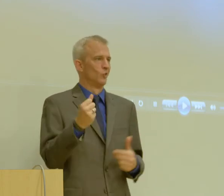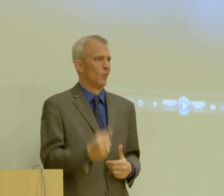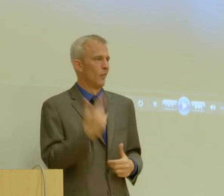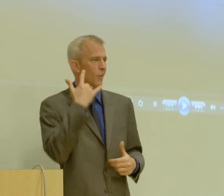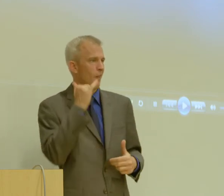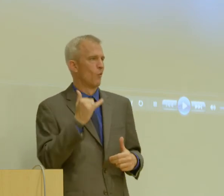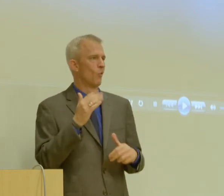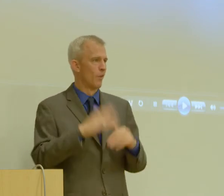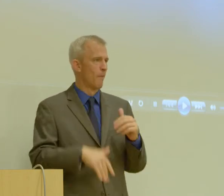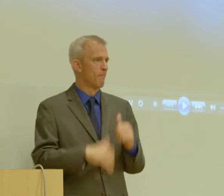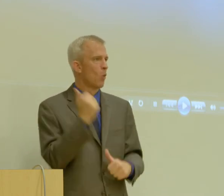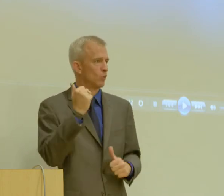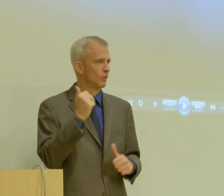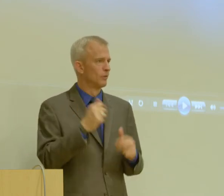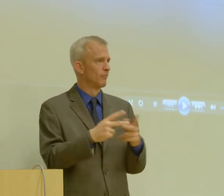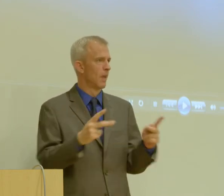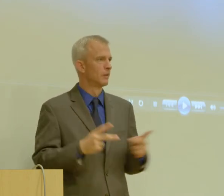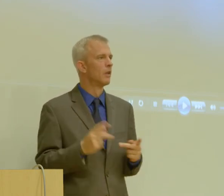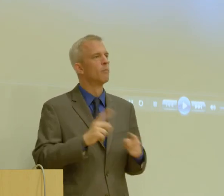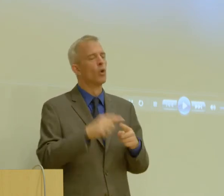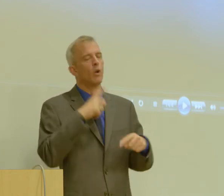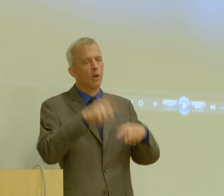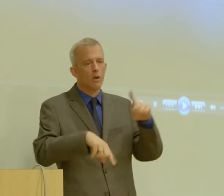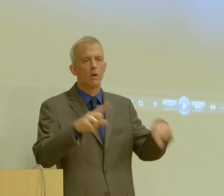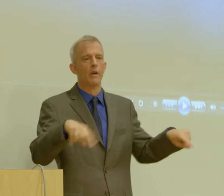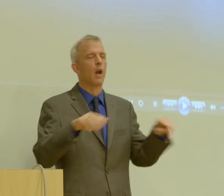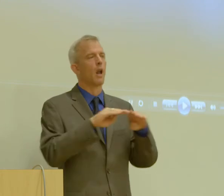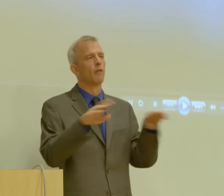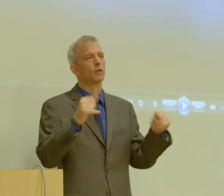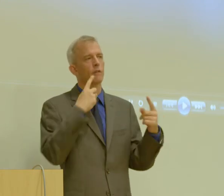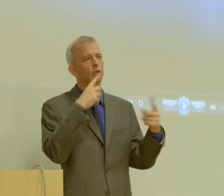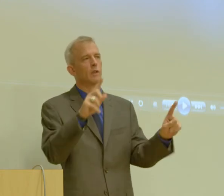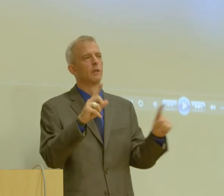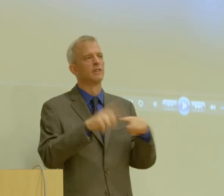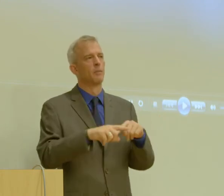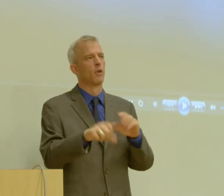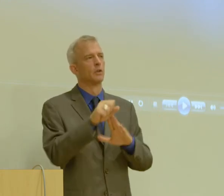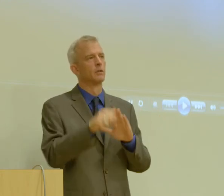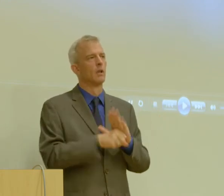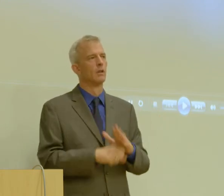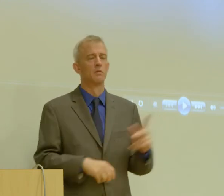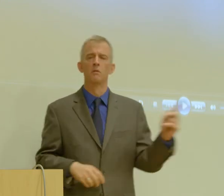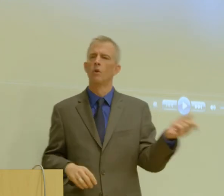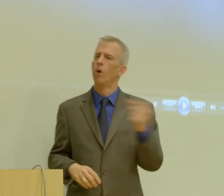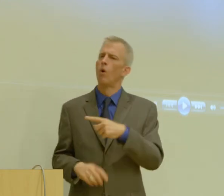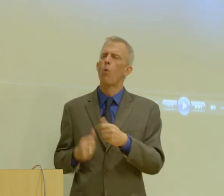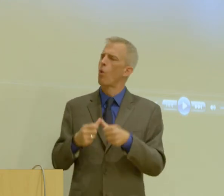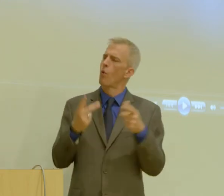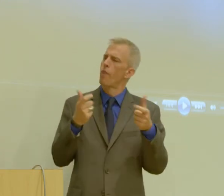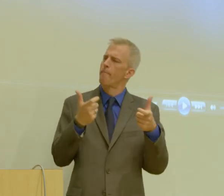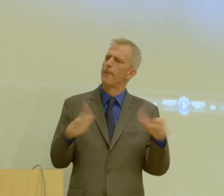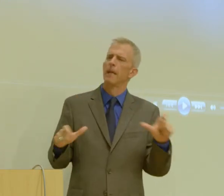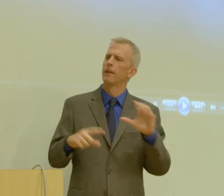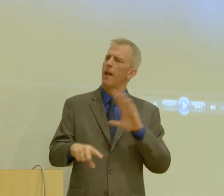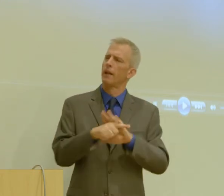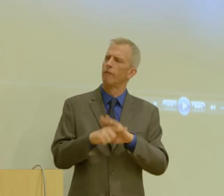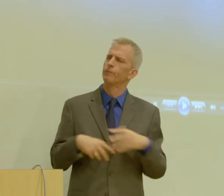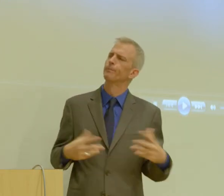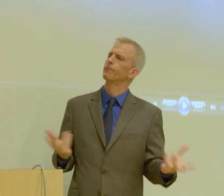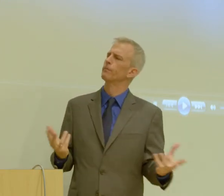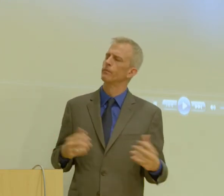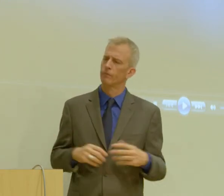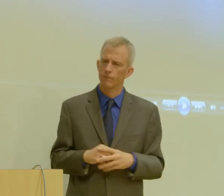but, uh, there are various levels of success depending on which state you're going to. What are the big pitfalls? Um, well,